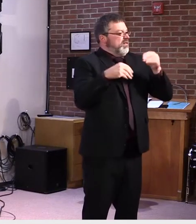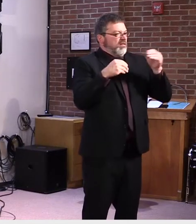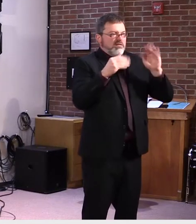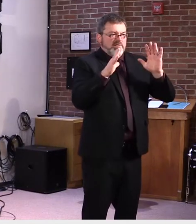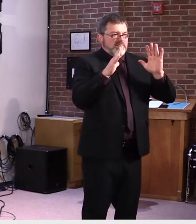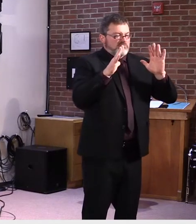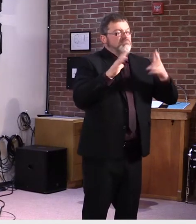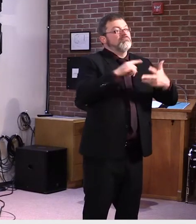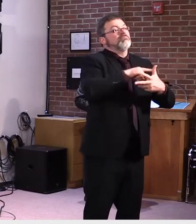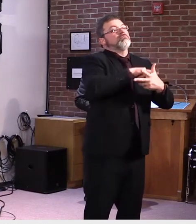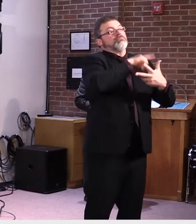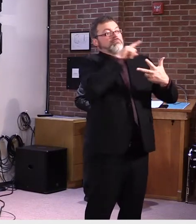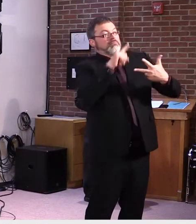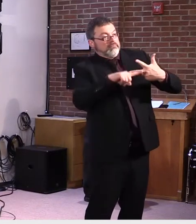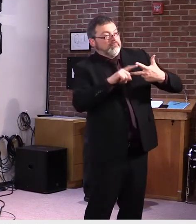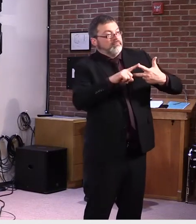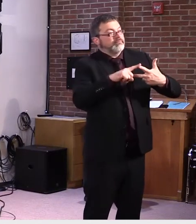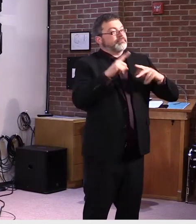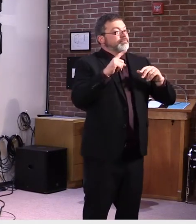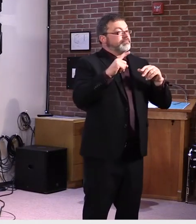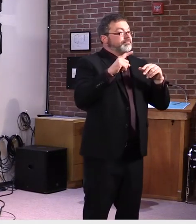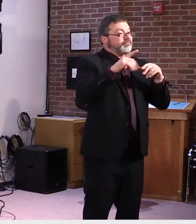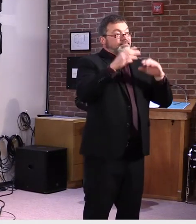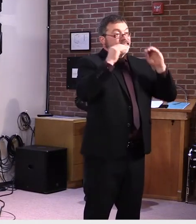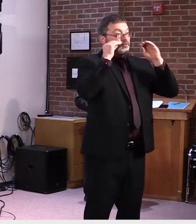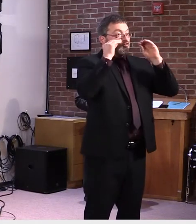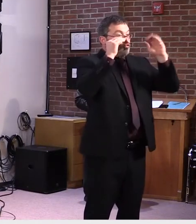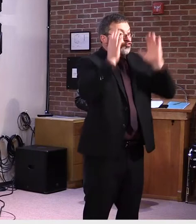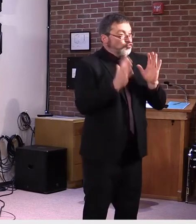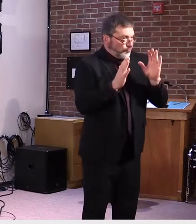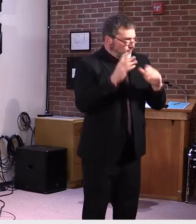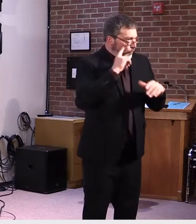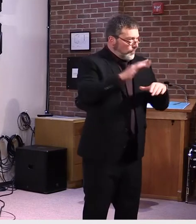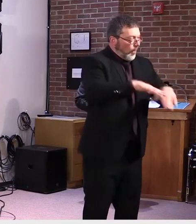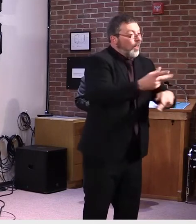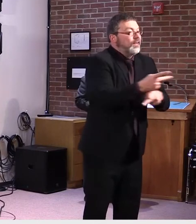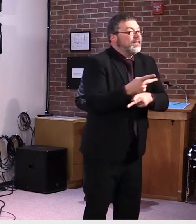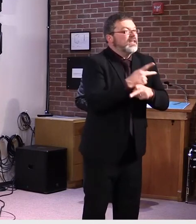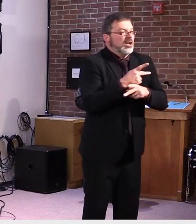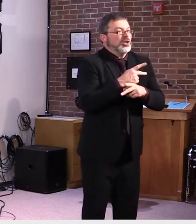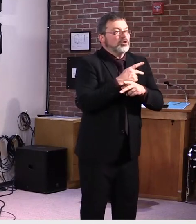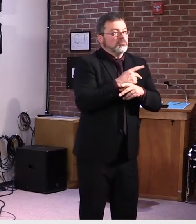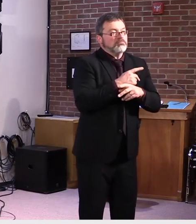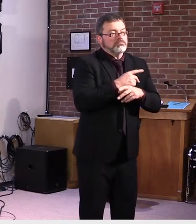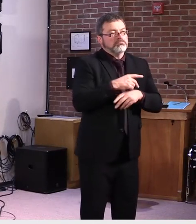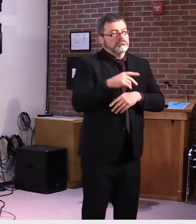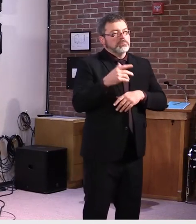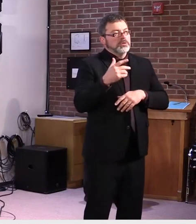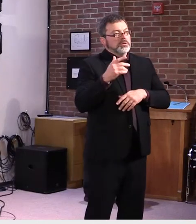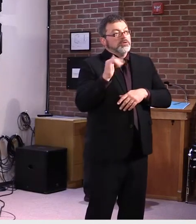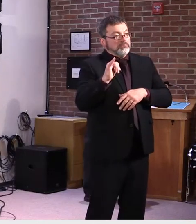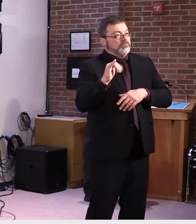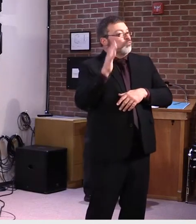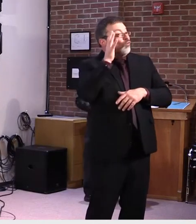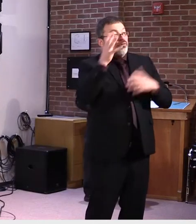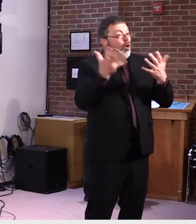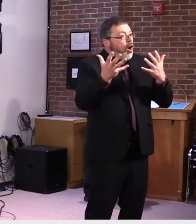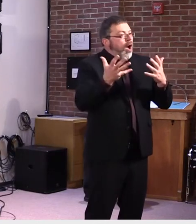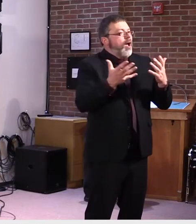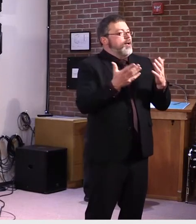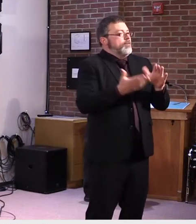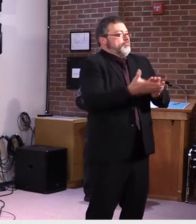can be used to cover teacher child care costs. ESSER funds can also be used over a longer time frame through the end of September